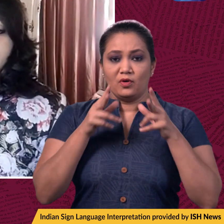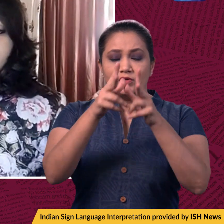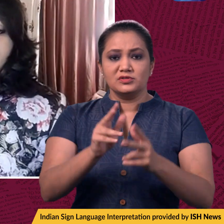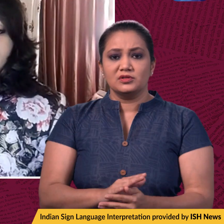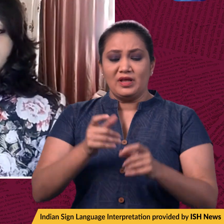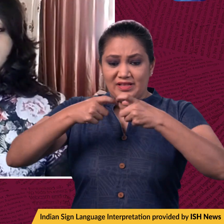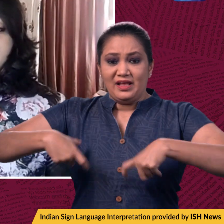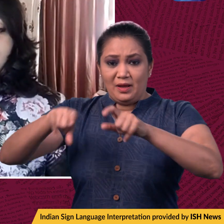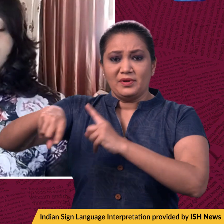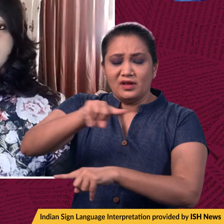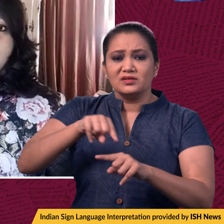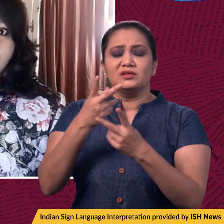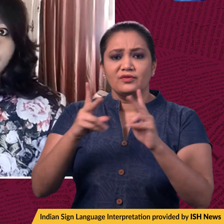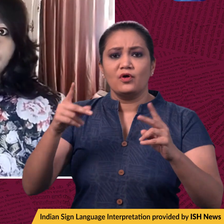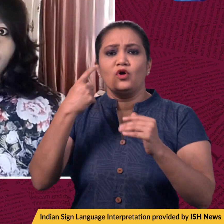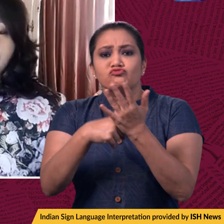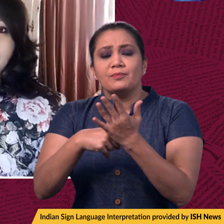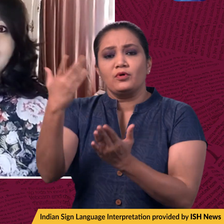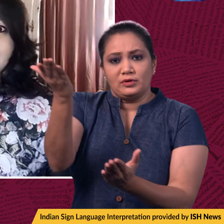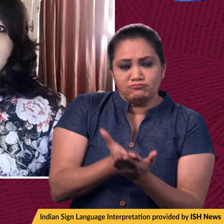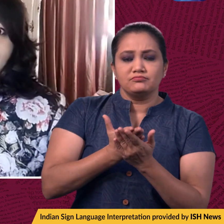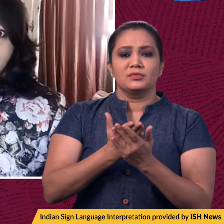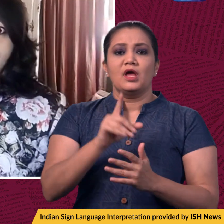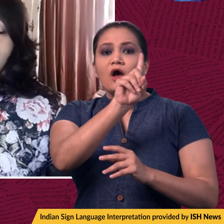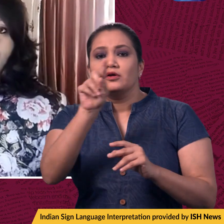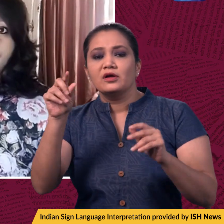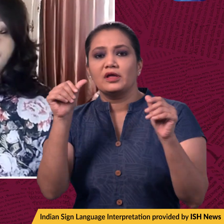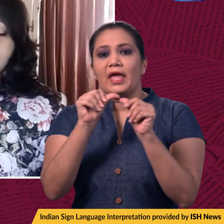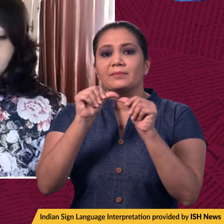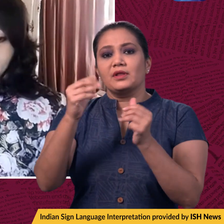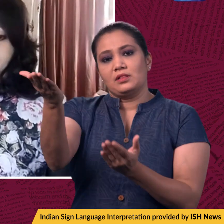supervisory committee to file a compliance report by the 11th of May.